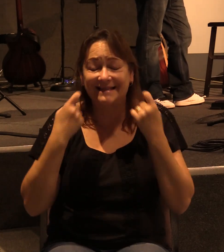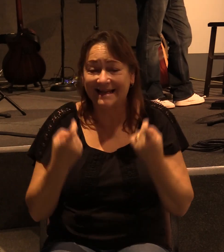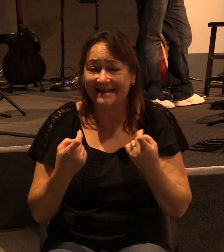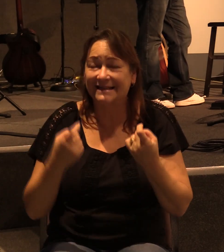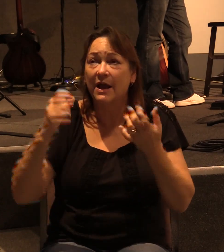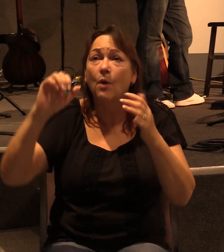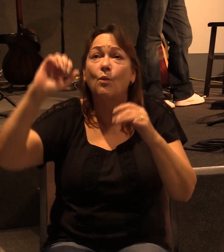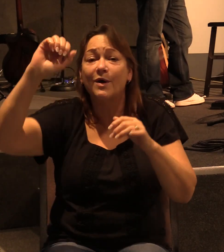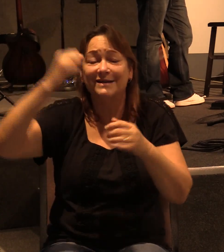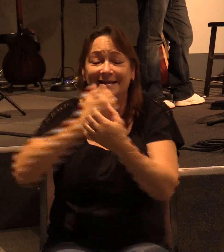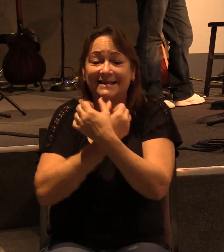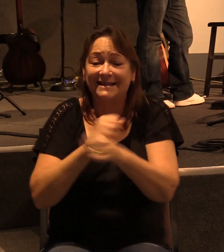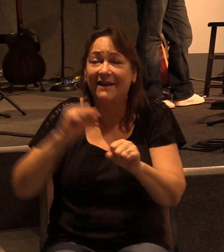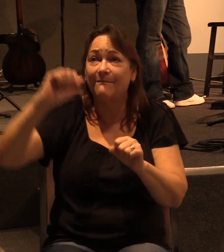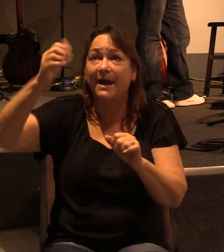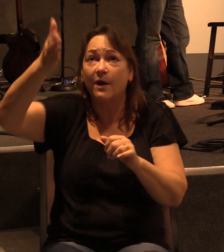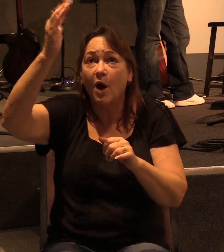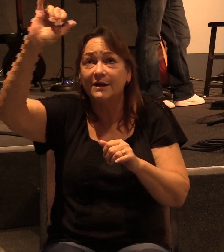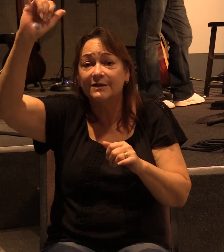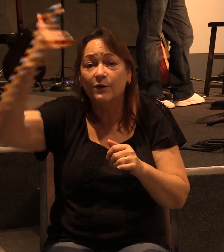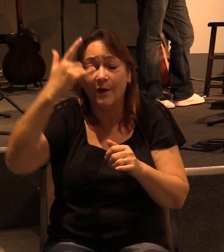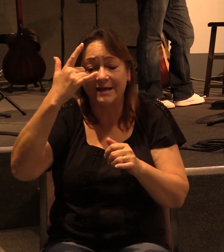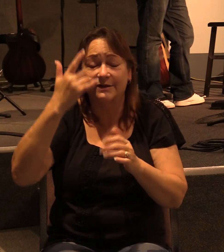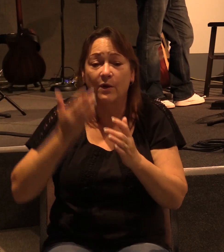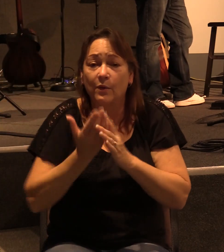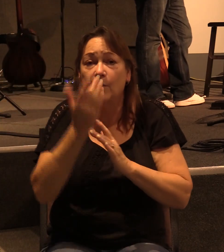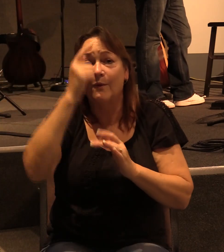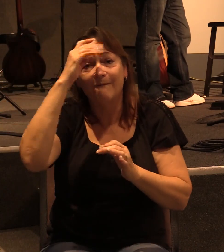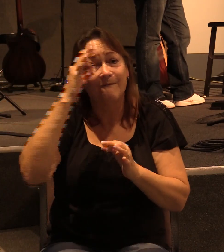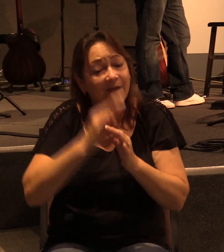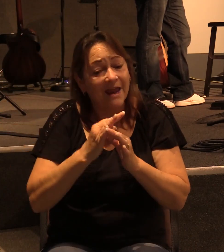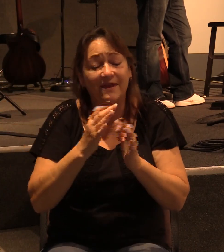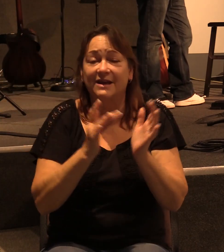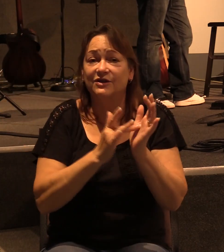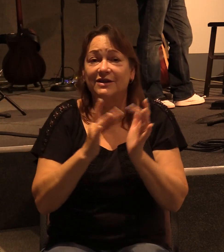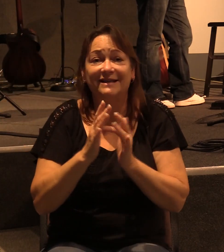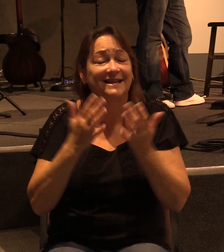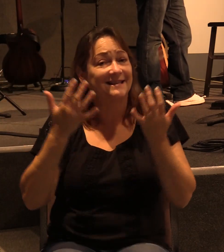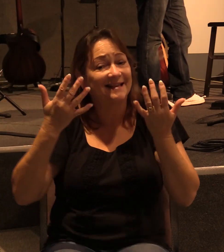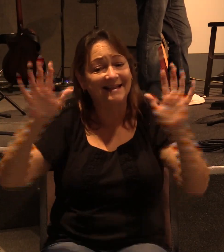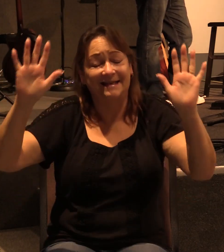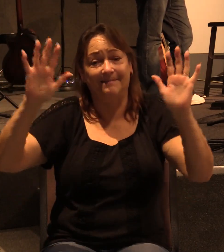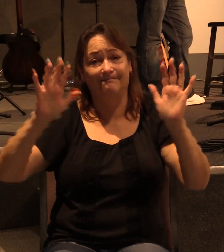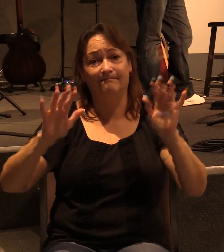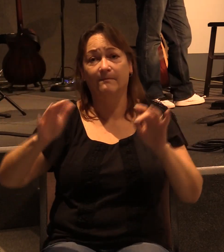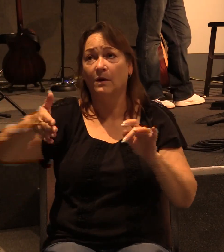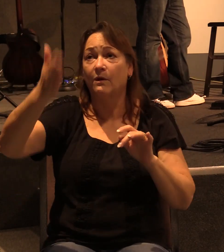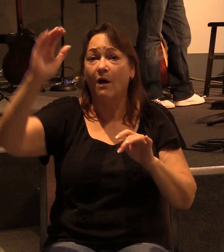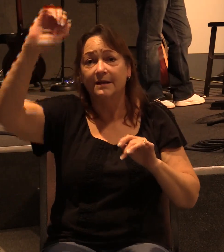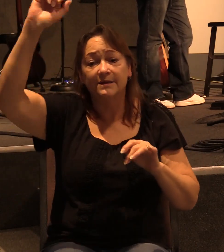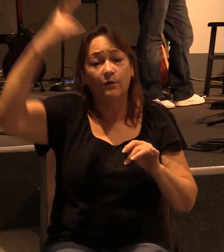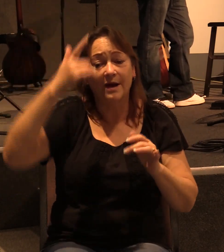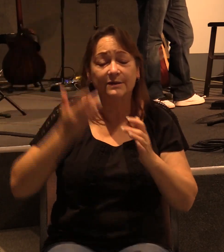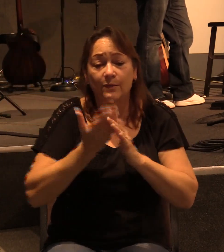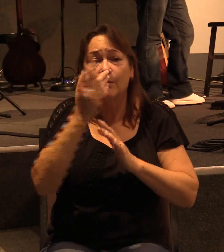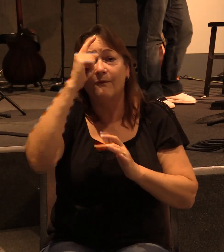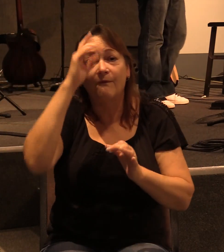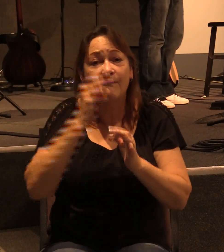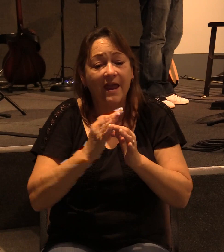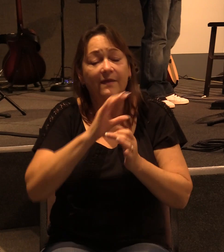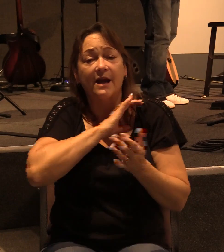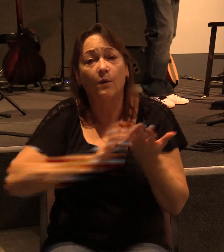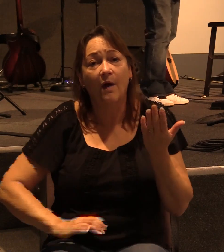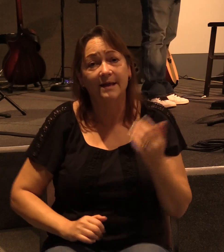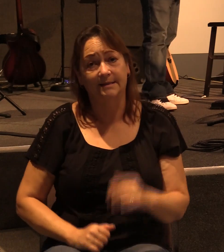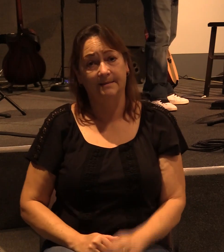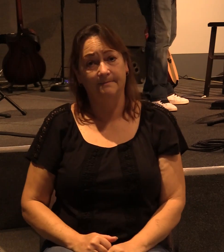God's grace through faith in Jesus, and that's it. God's grace through faith in Christ,